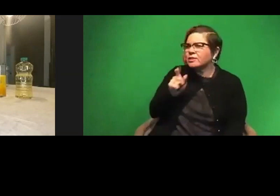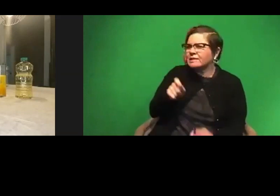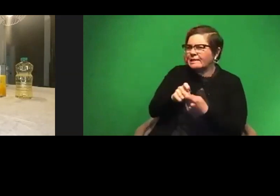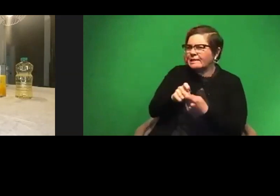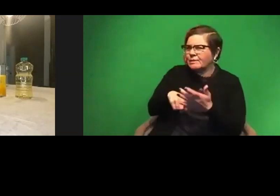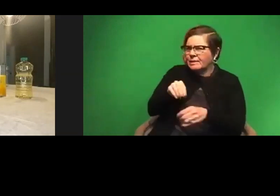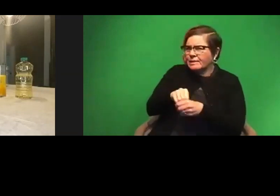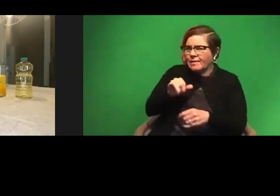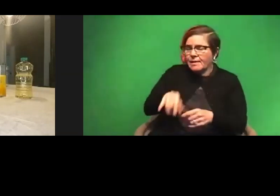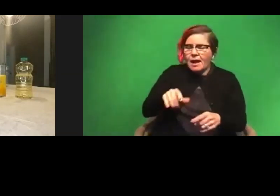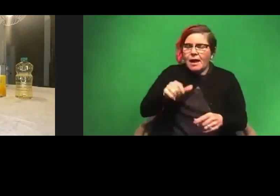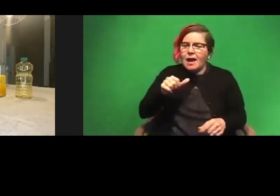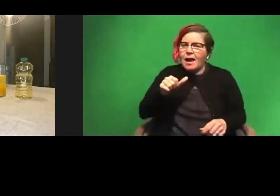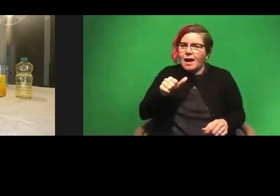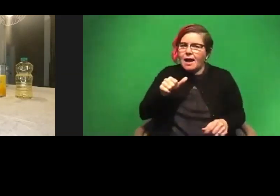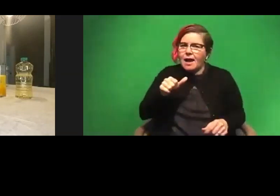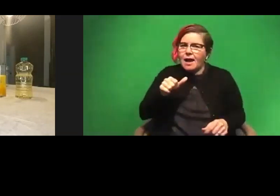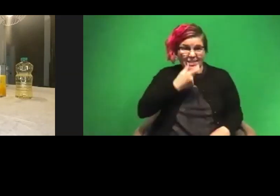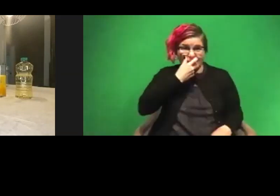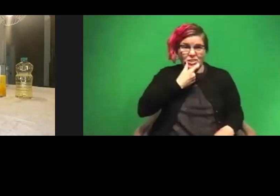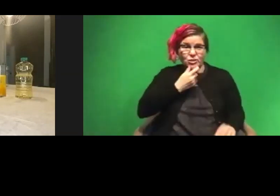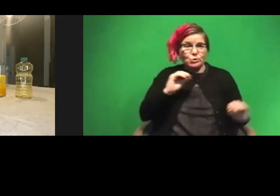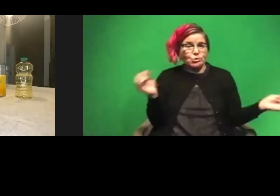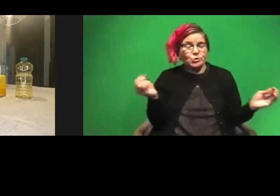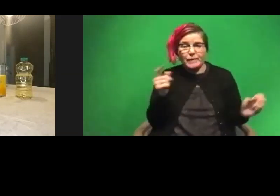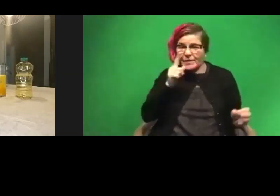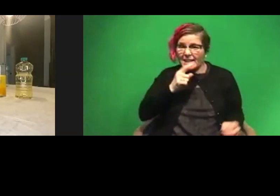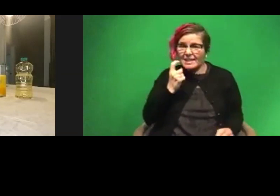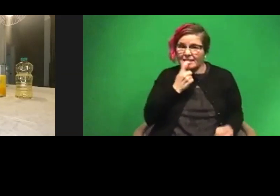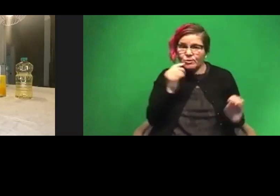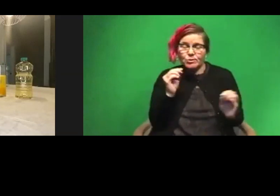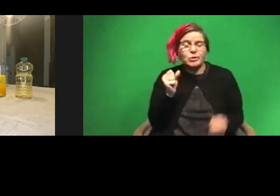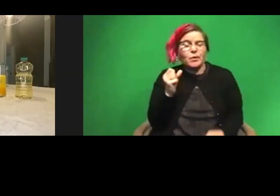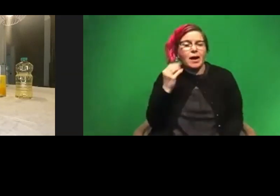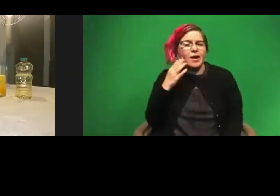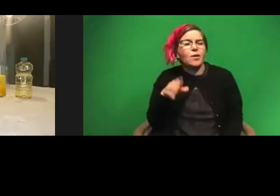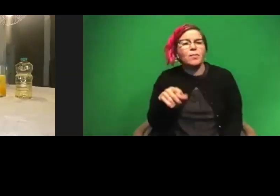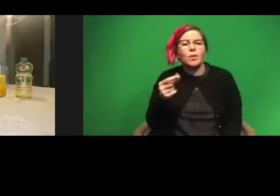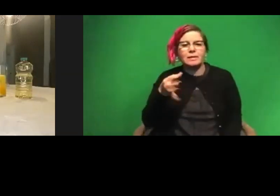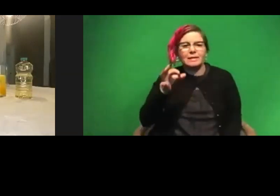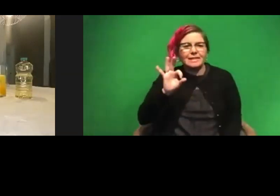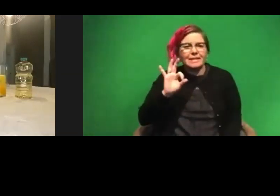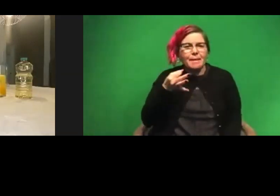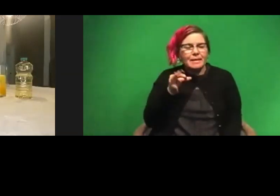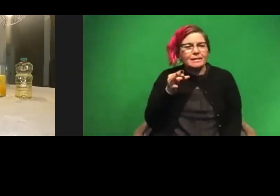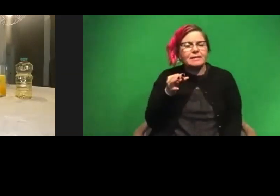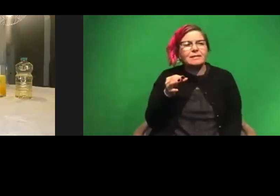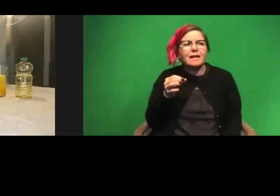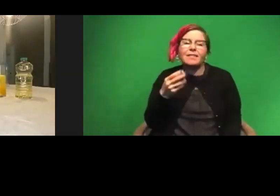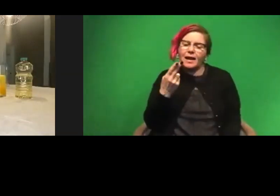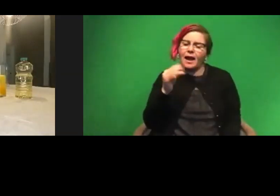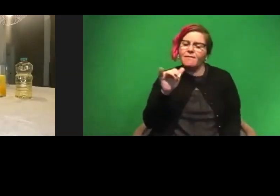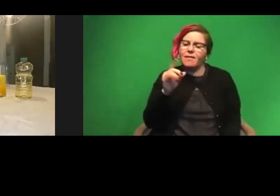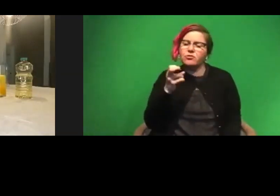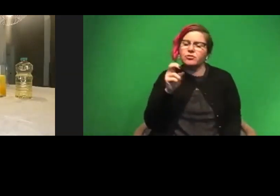have dentures. I've never had dentures before. Um, the tablets though, if I'm not mistaken, they have hydrogen peroxide in them,